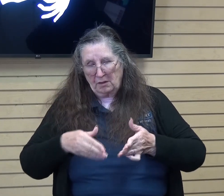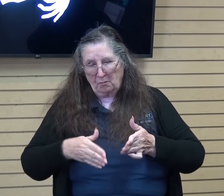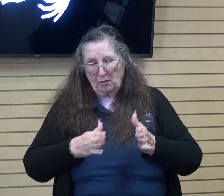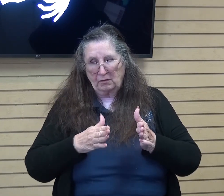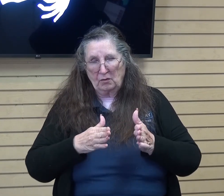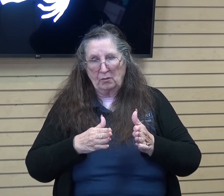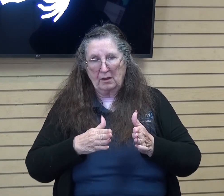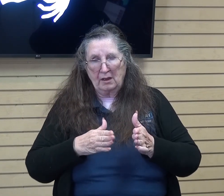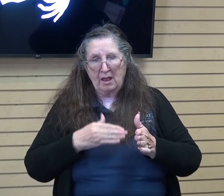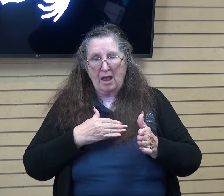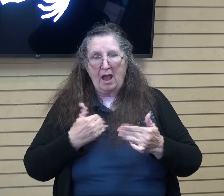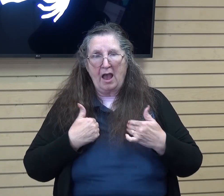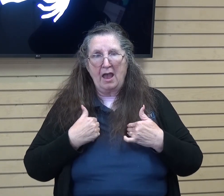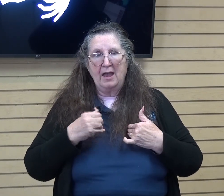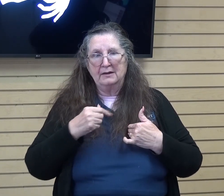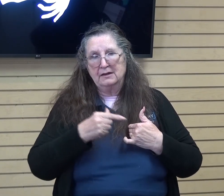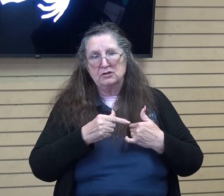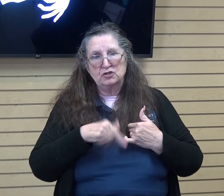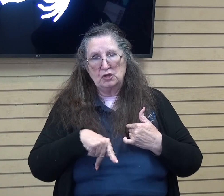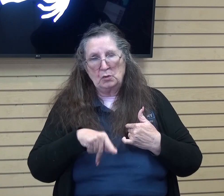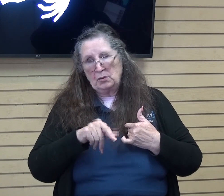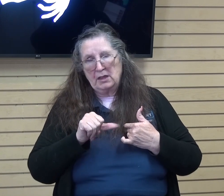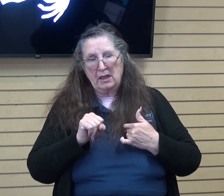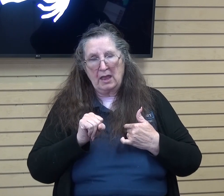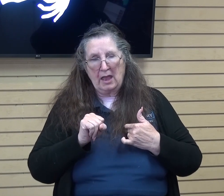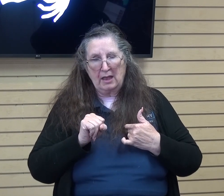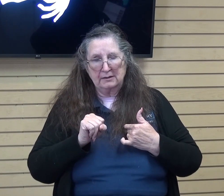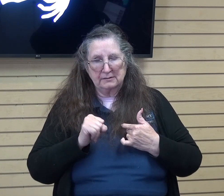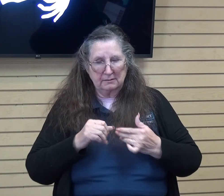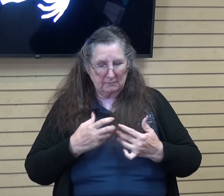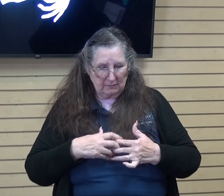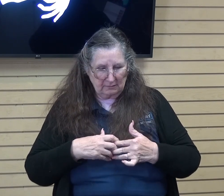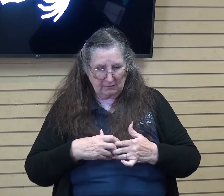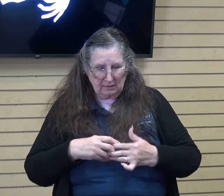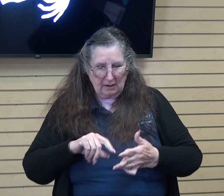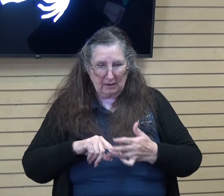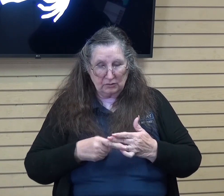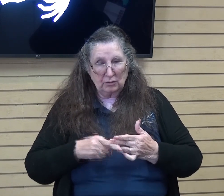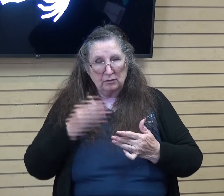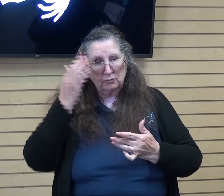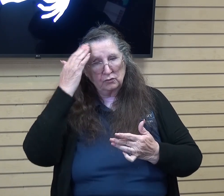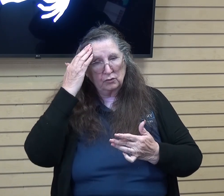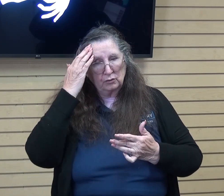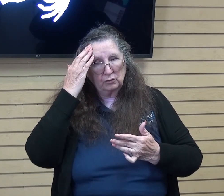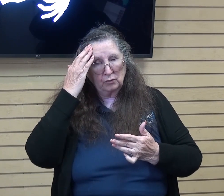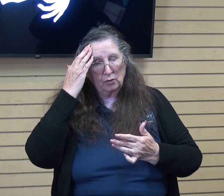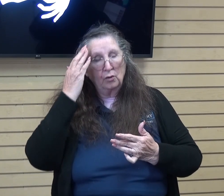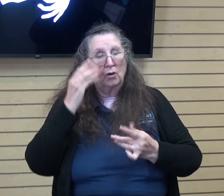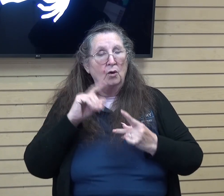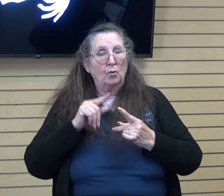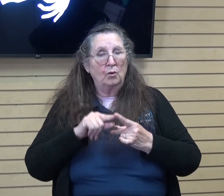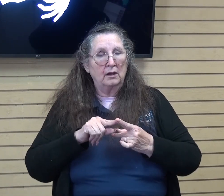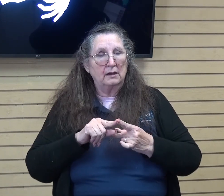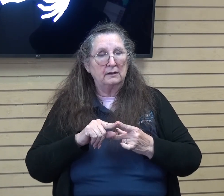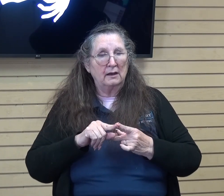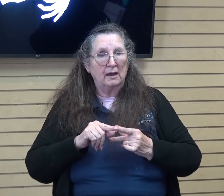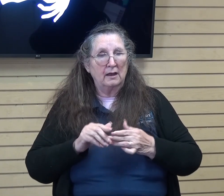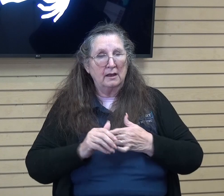gps tracker thing and so i started it so that i would know the route when i took the ladies for our walk